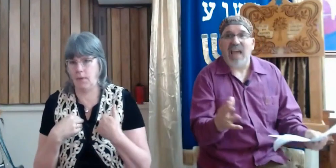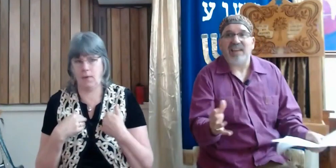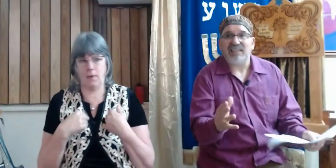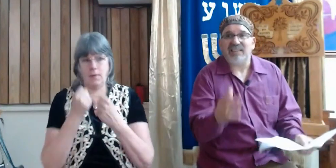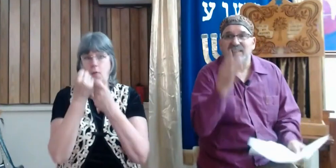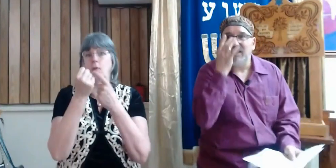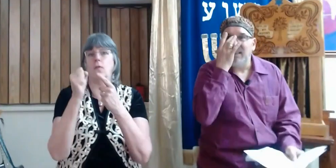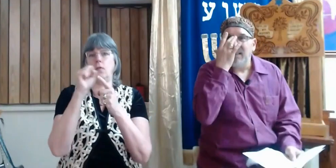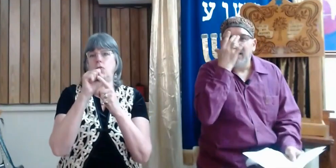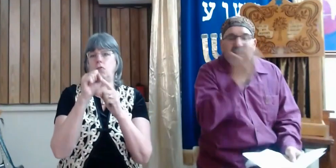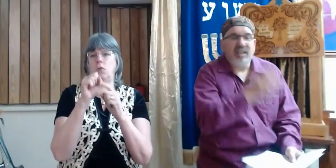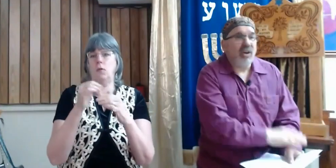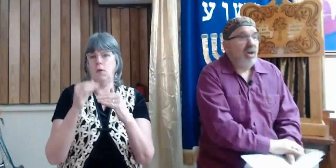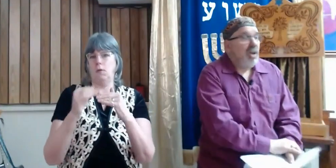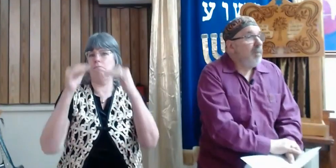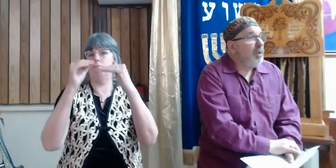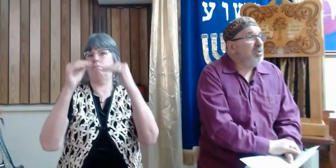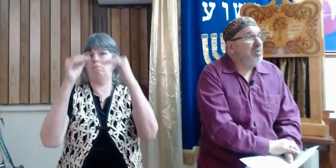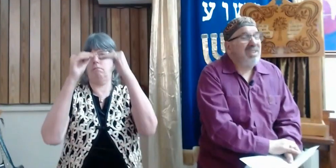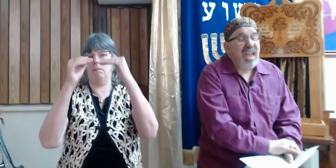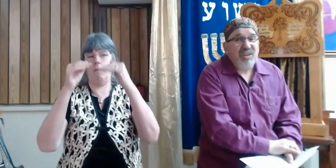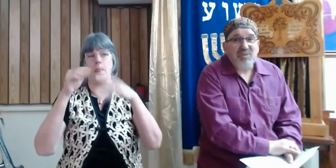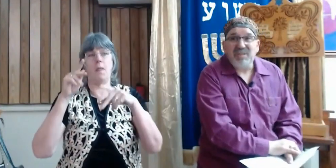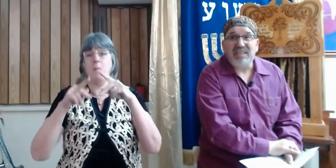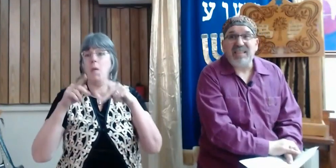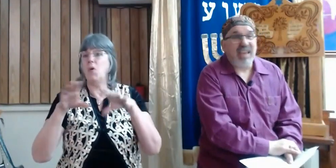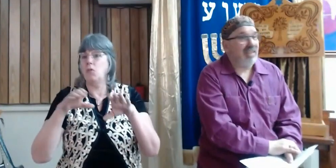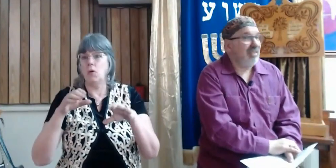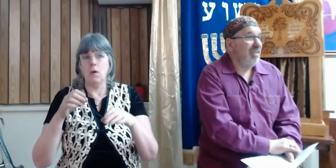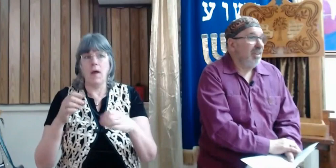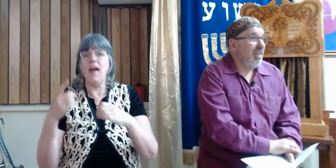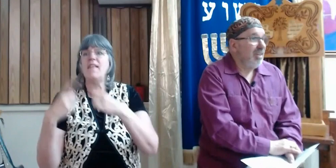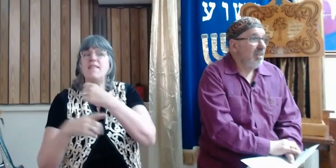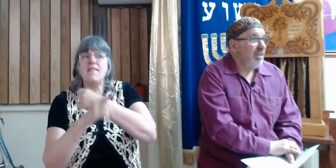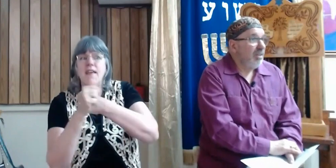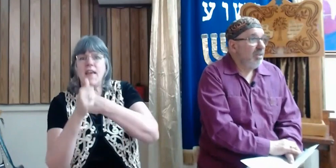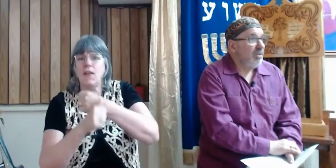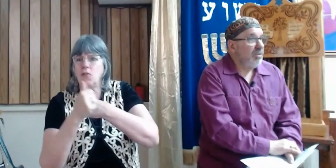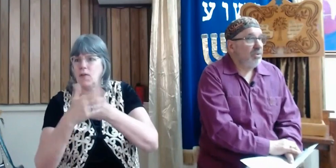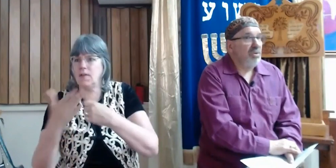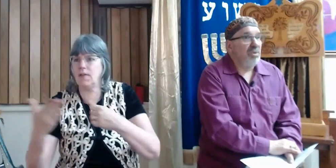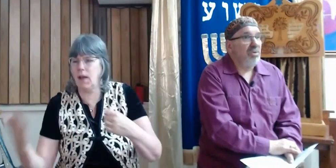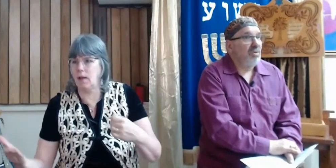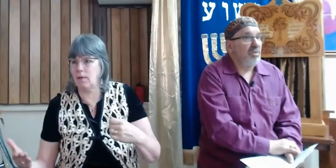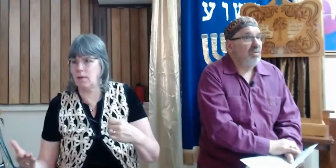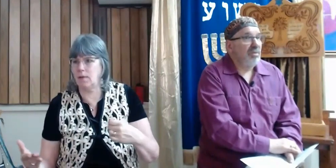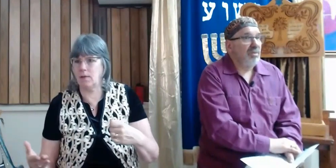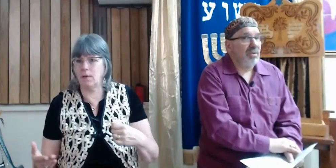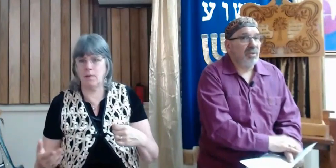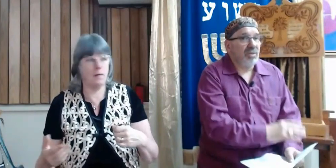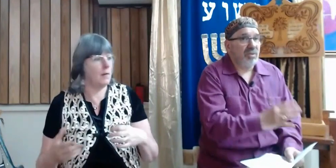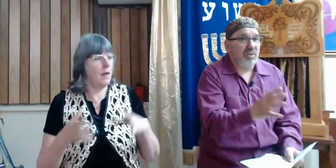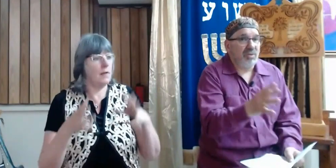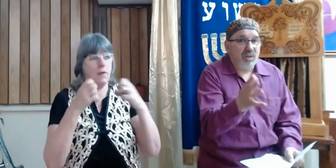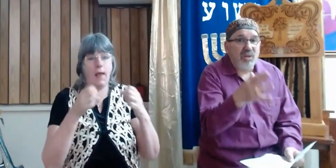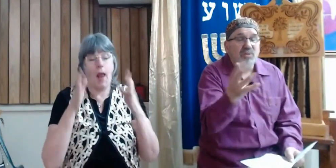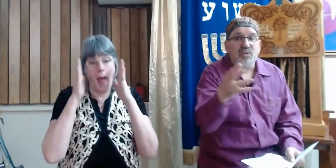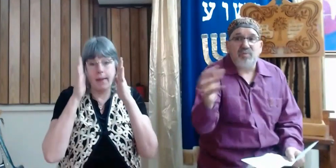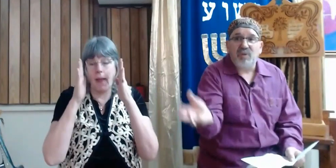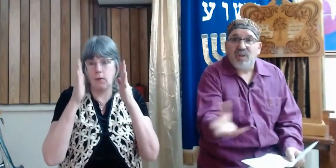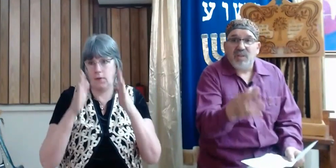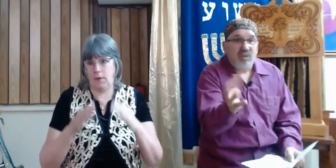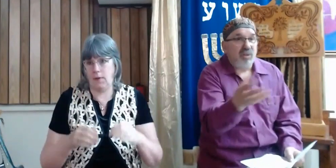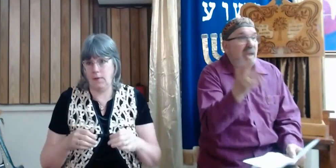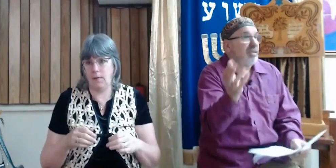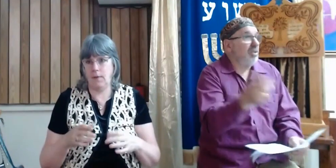social status. you know, people do dangerous things to do on